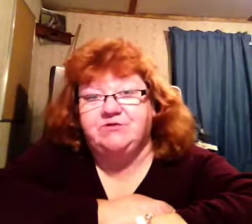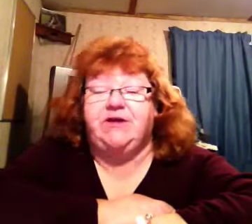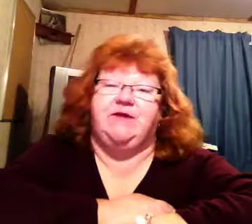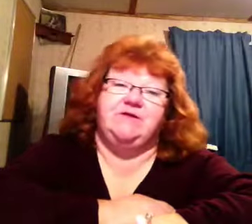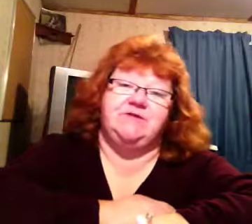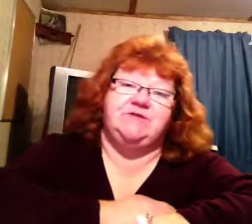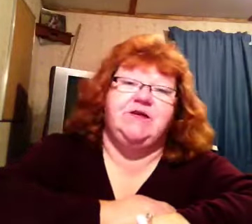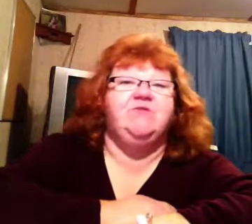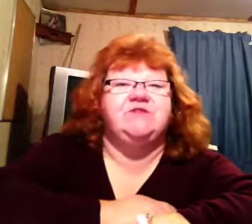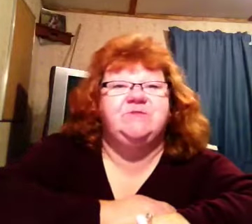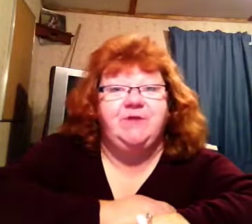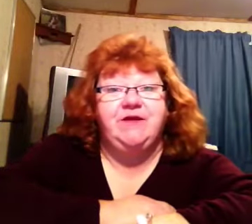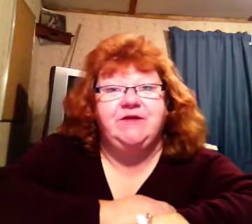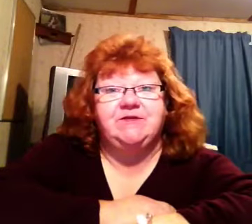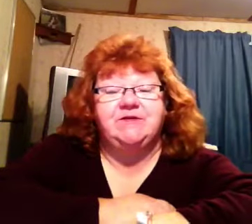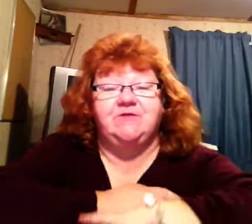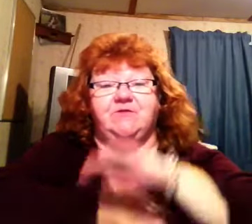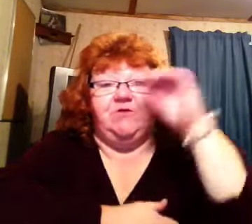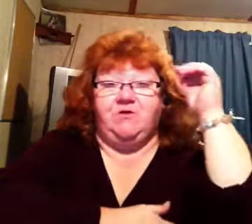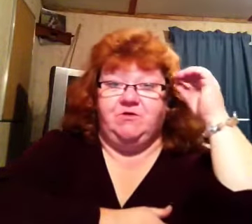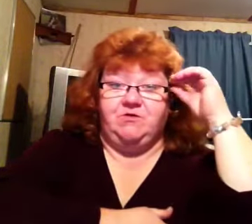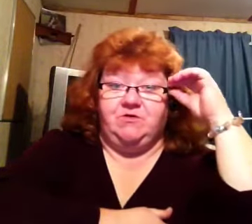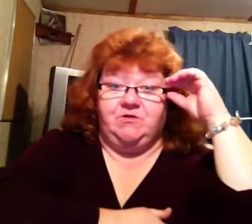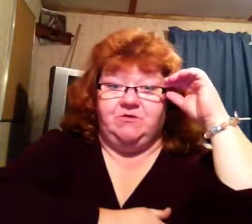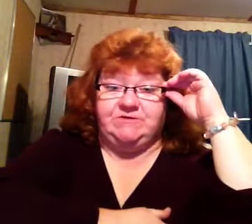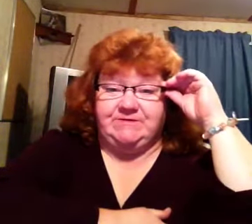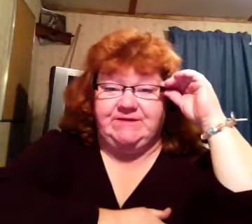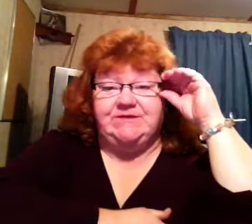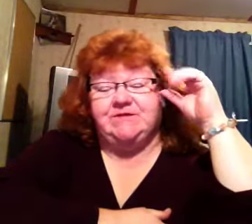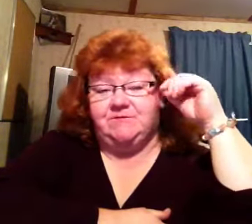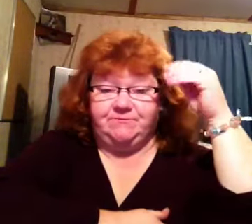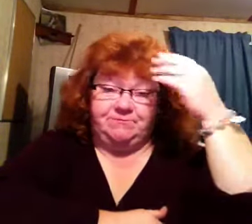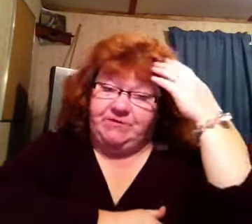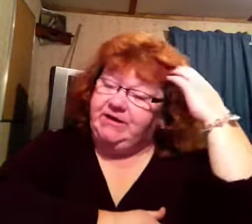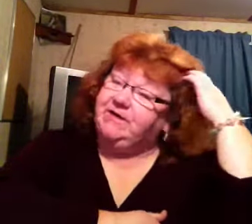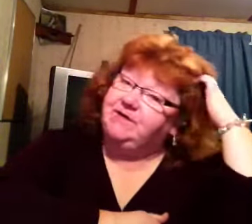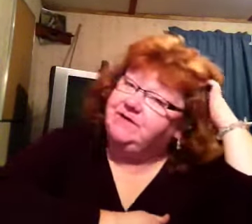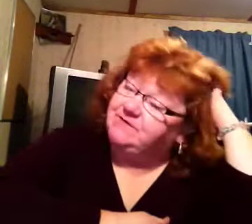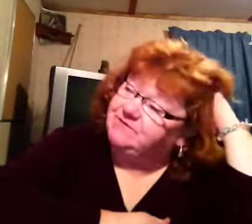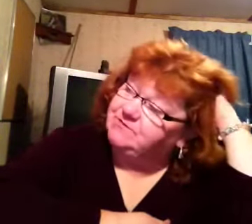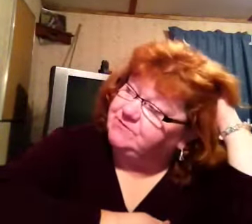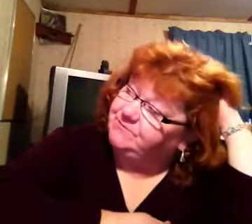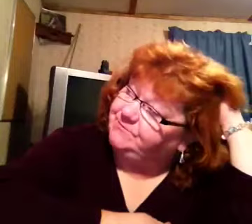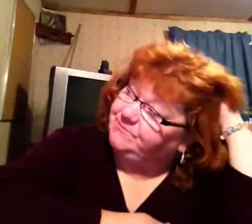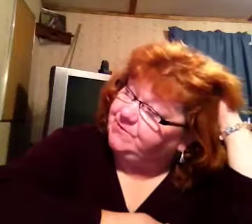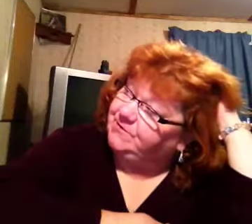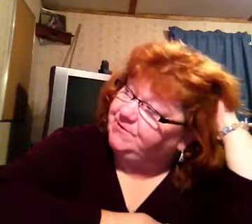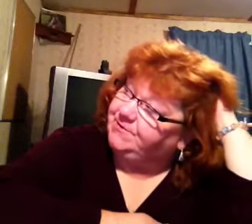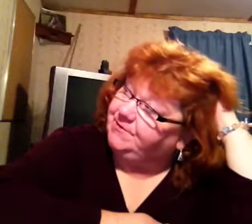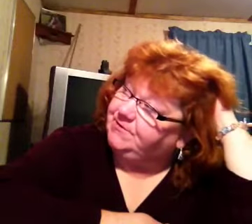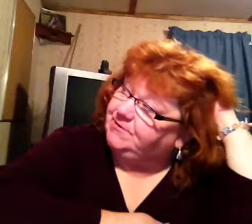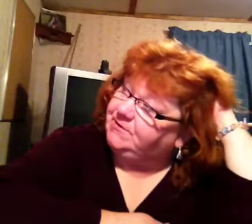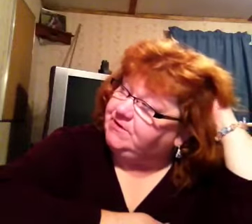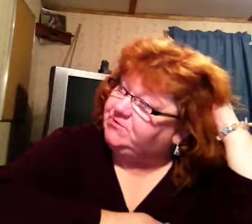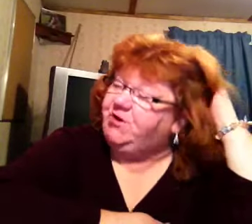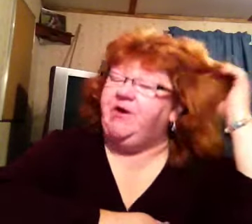and it was spitting sleet and... It's weird.